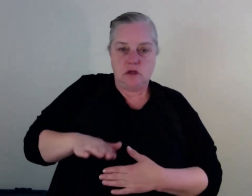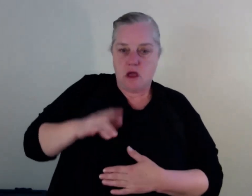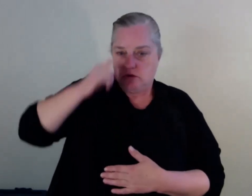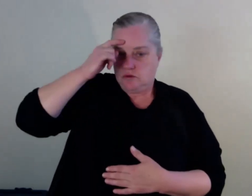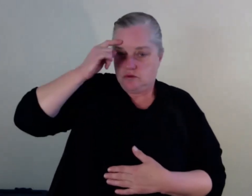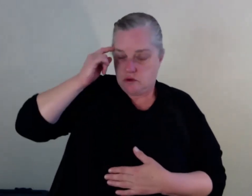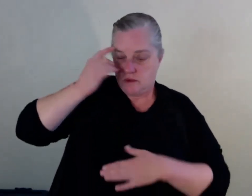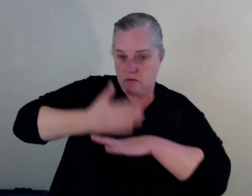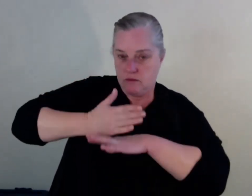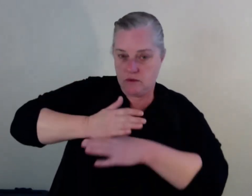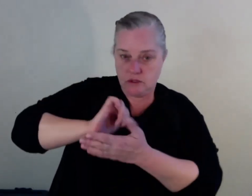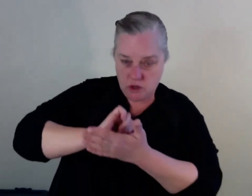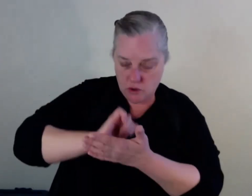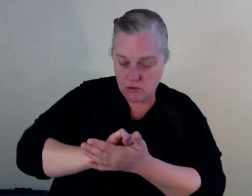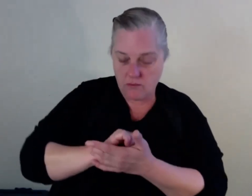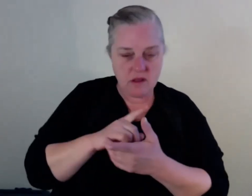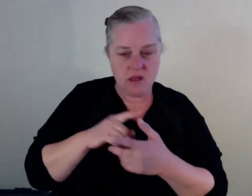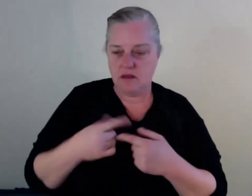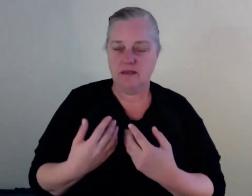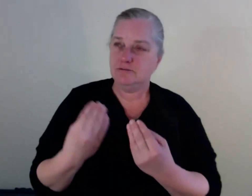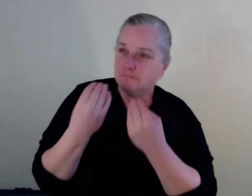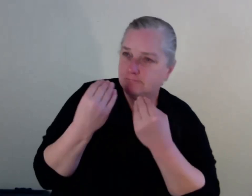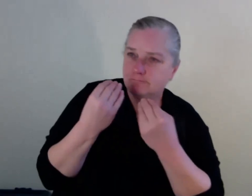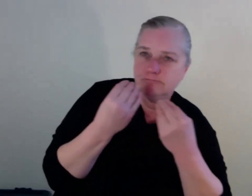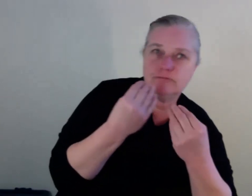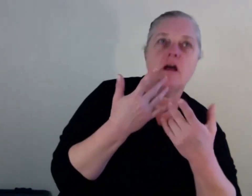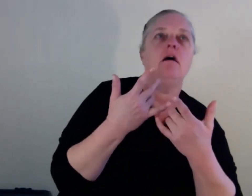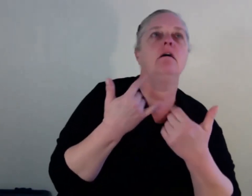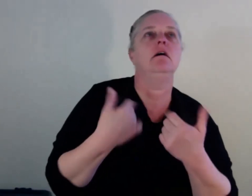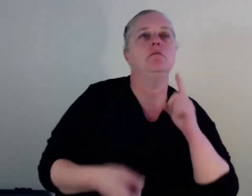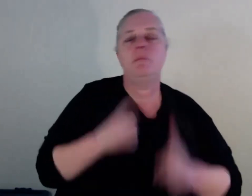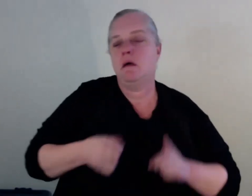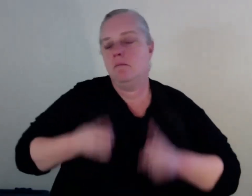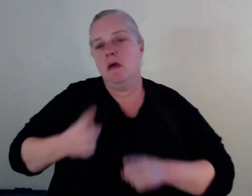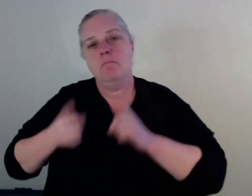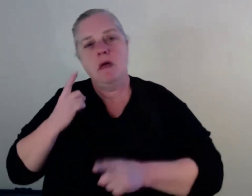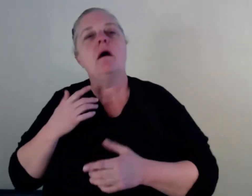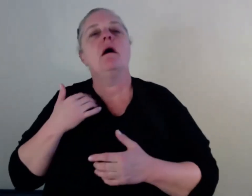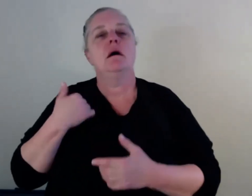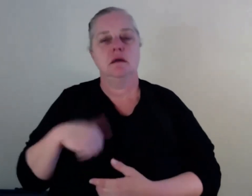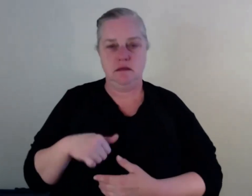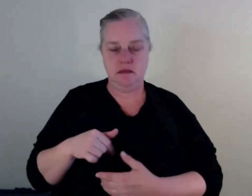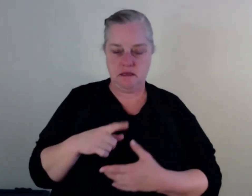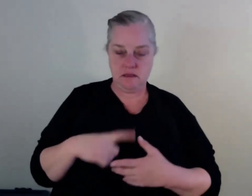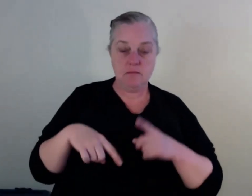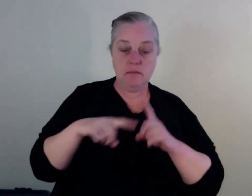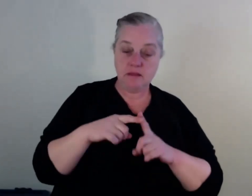once you leave, um, you can actually do work workshops and classes with them to continue your, your help there. So I just recommend that. Thank